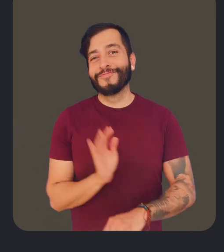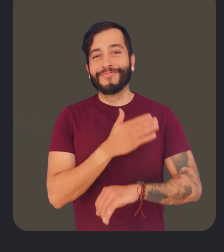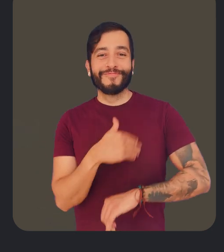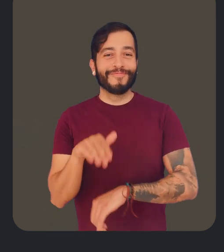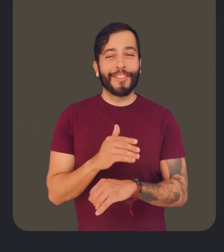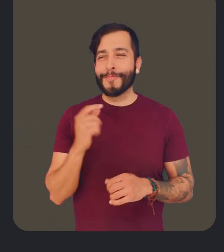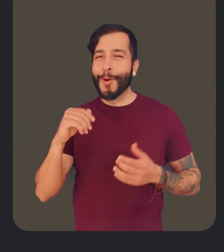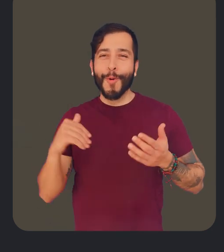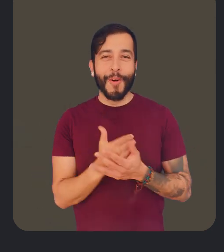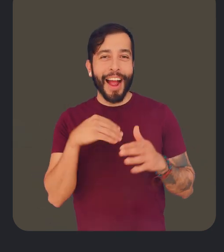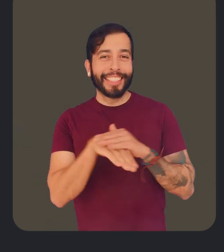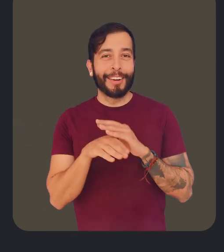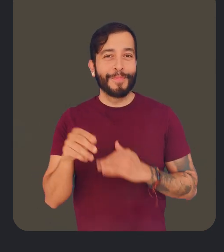What's new in accessibility at Google?